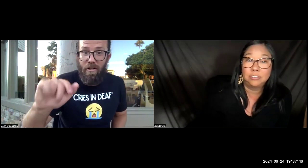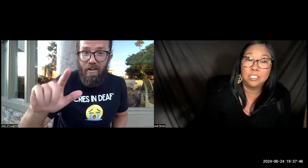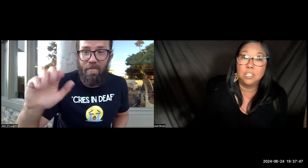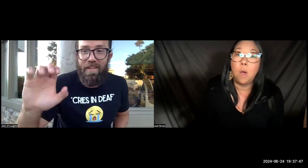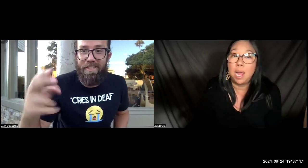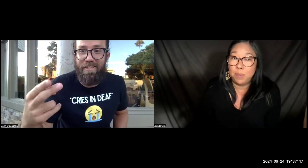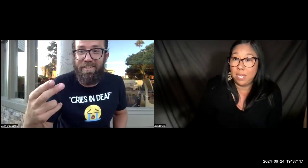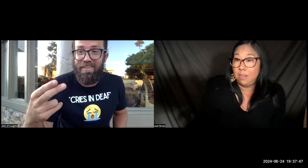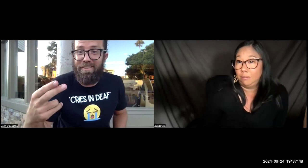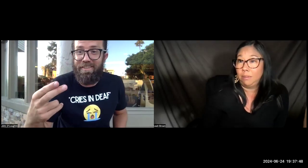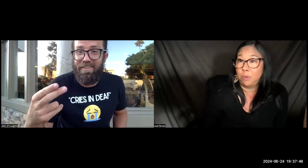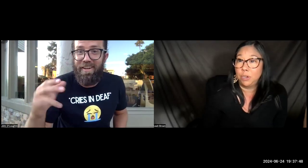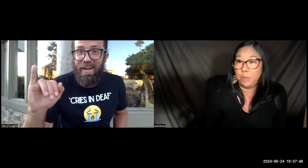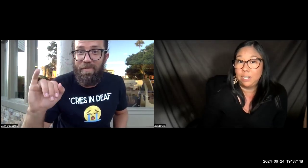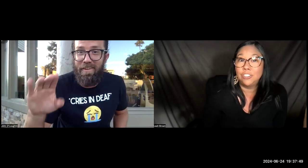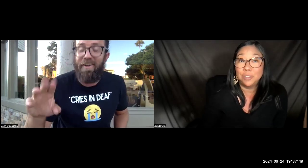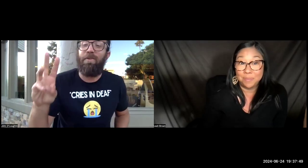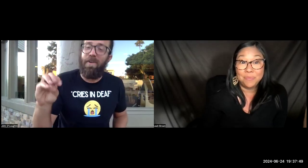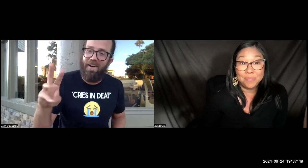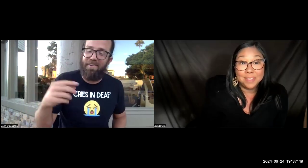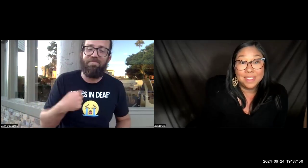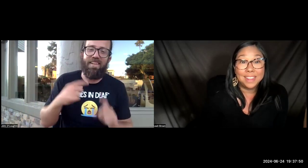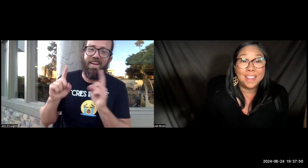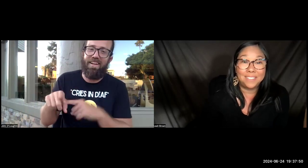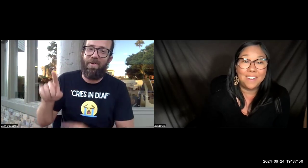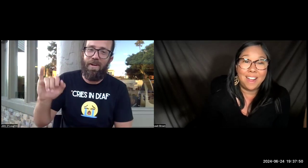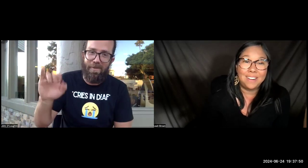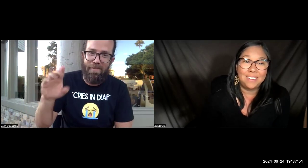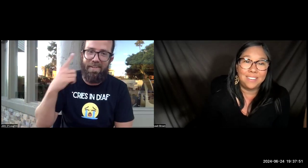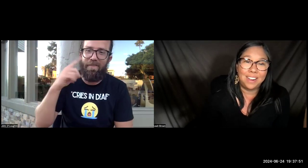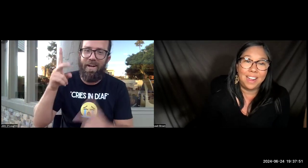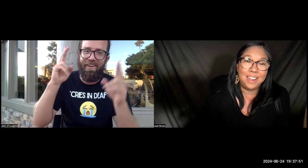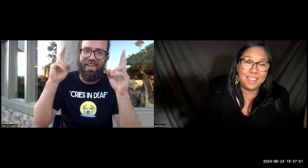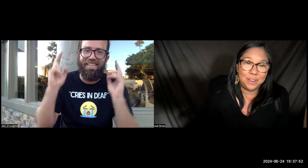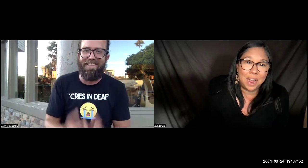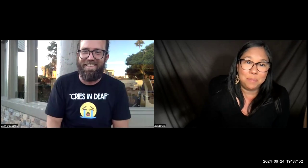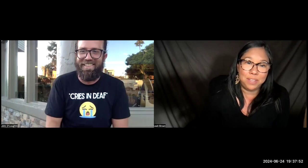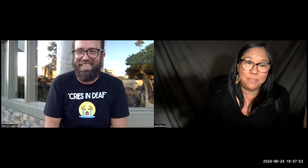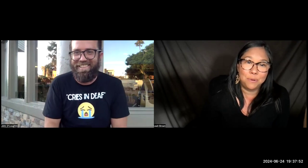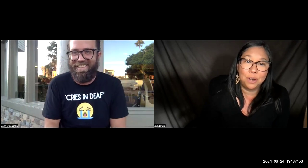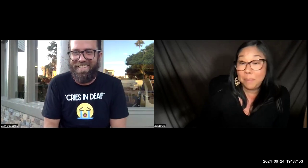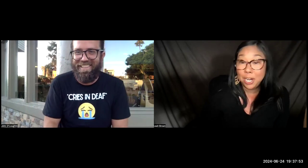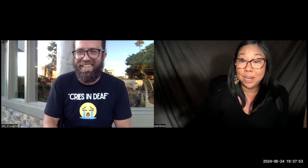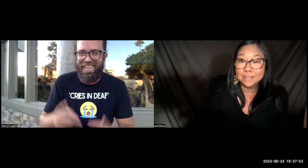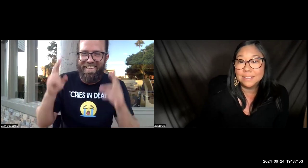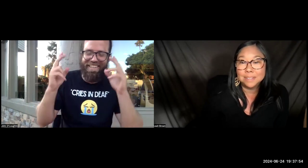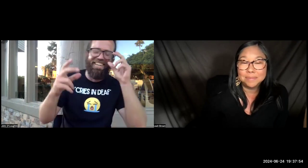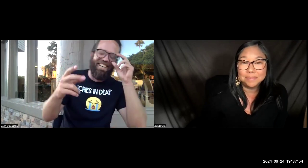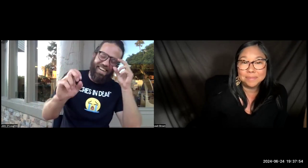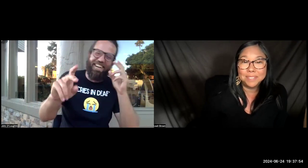So IB, Imperial Beach. Wow, I go to IB for my haircuts. I-M